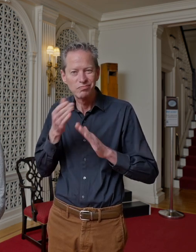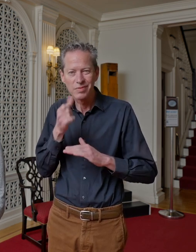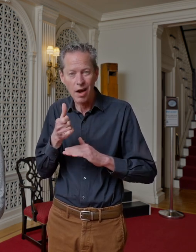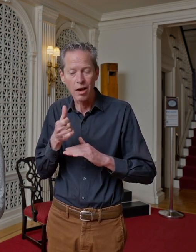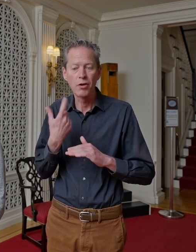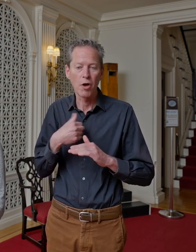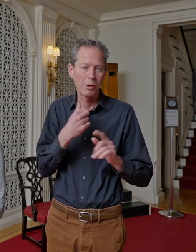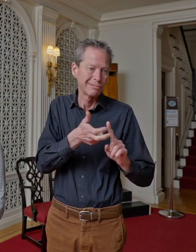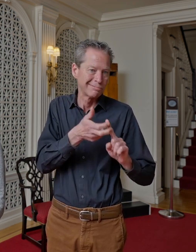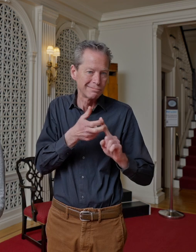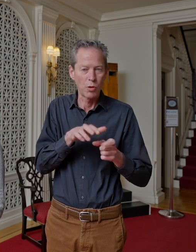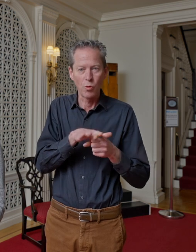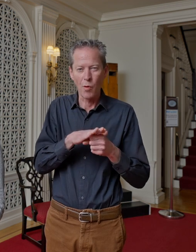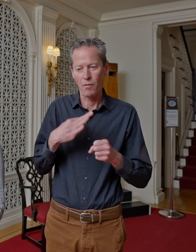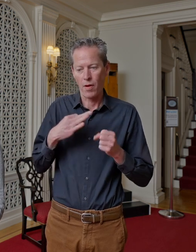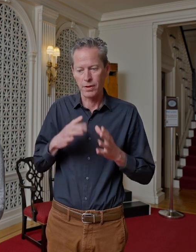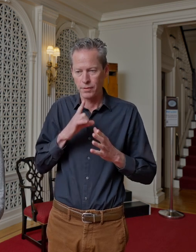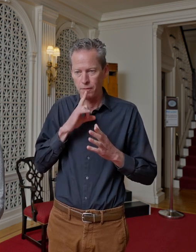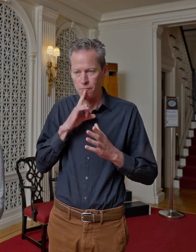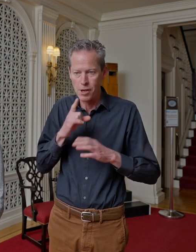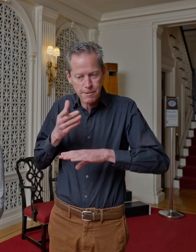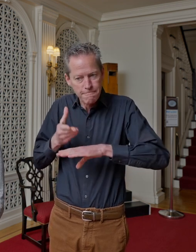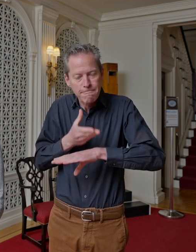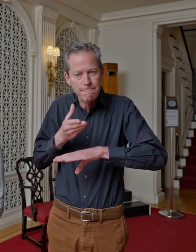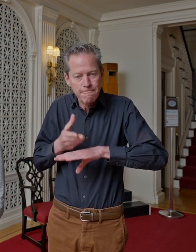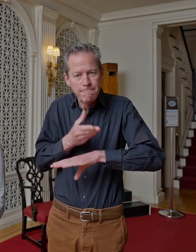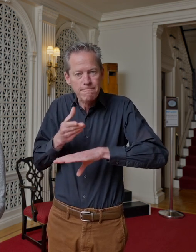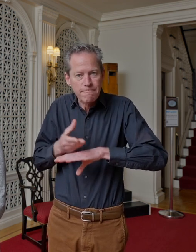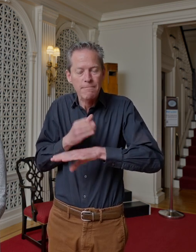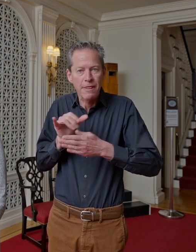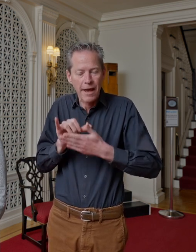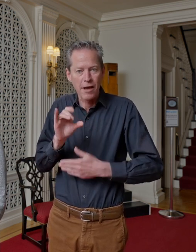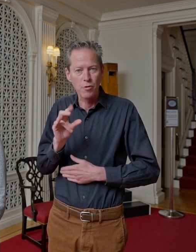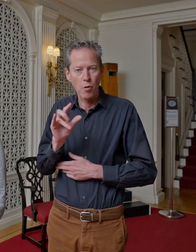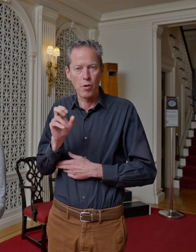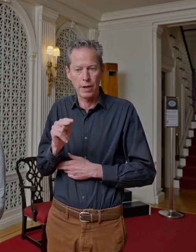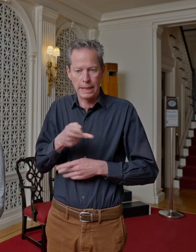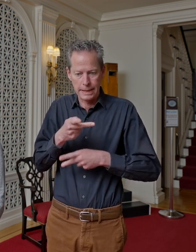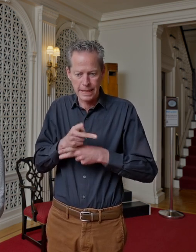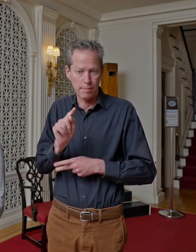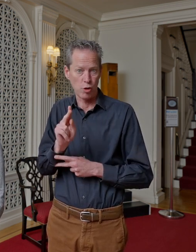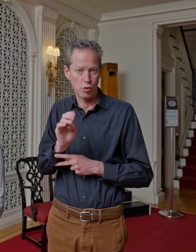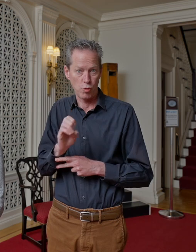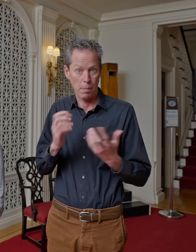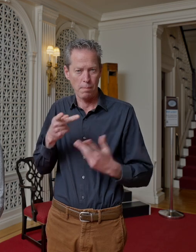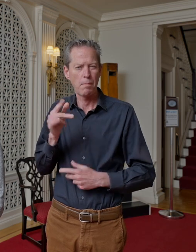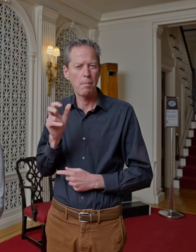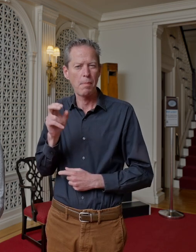that have really spearheaded the organ restoration project. It is kept in tune by the Parsons Pipe Organ Company in